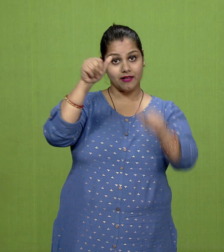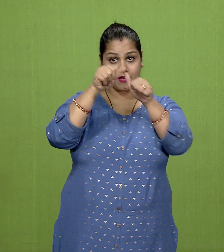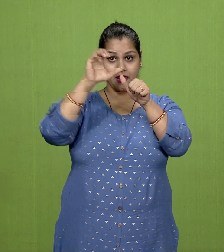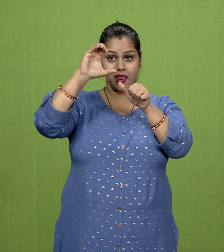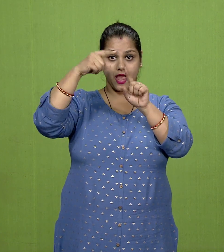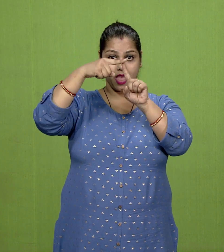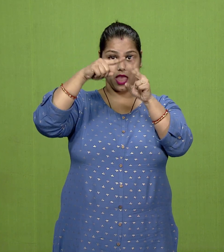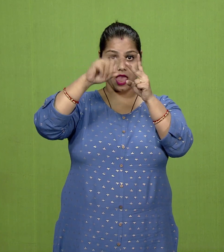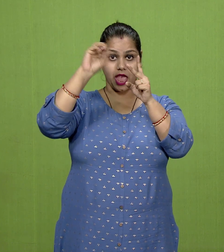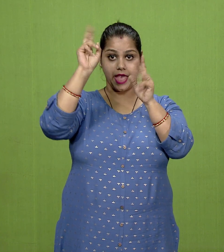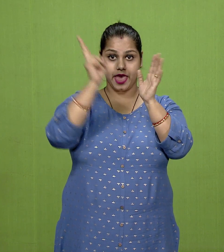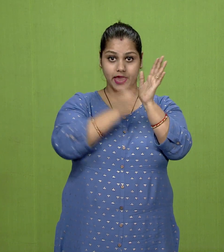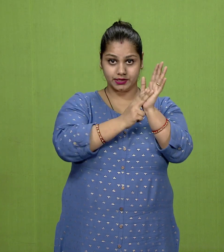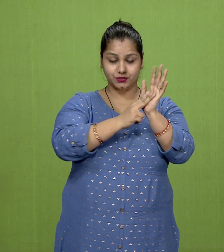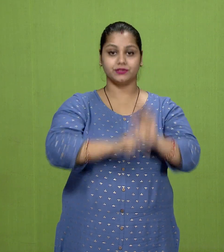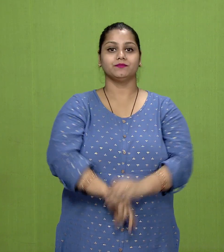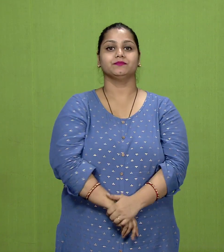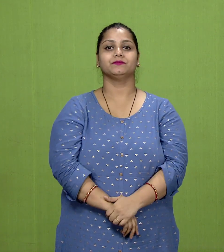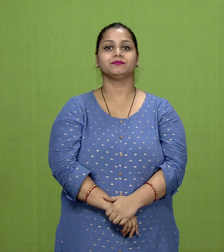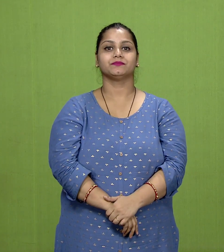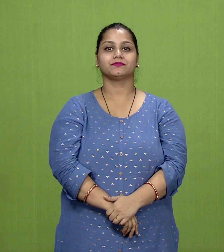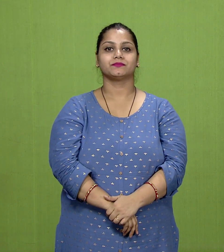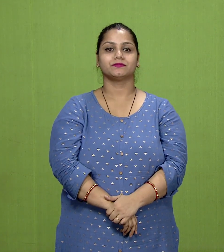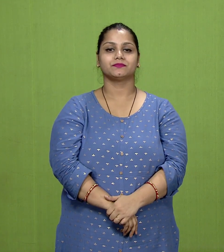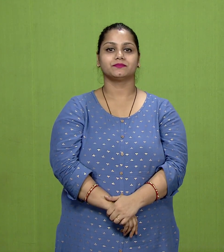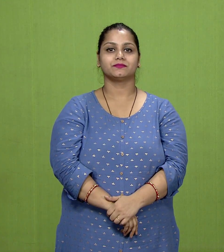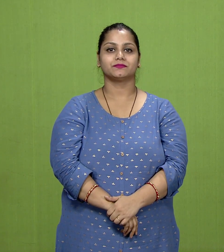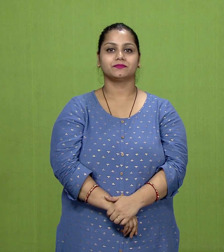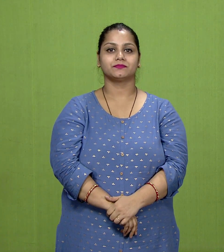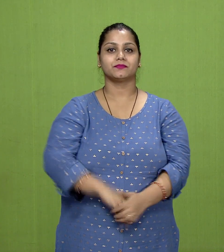right livelihood,